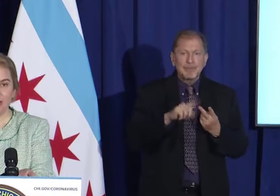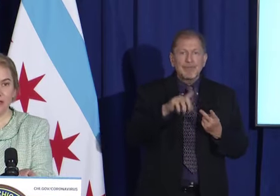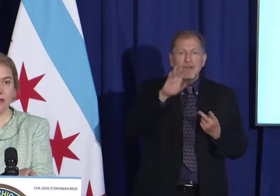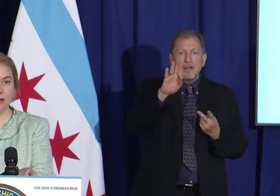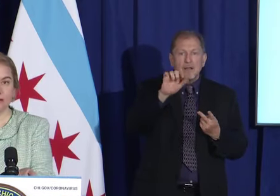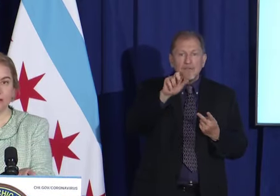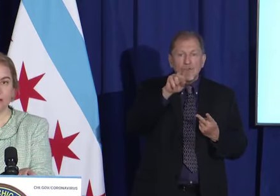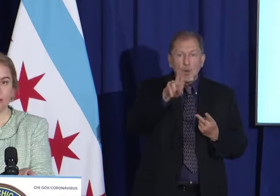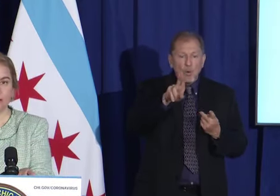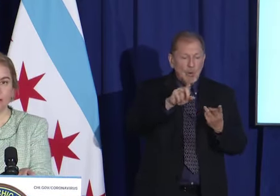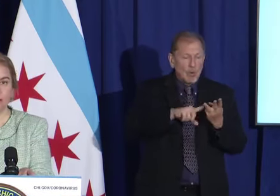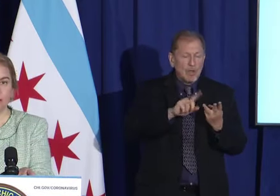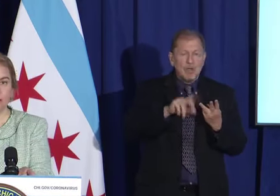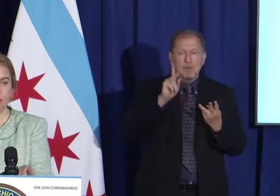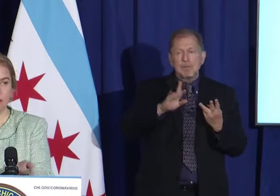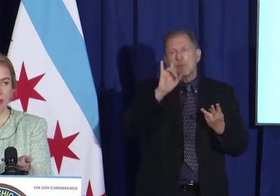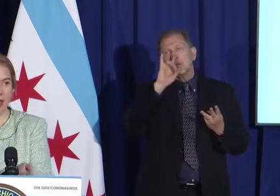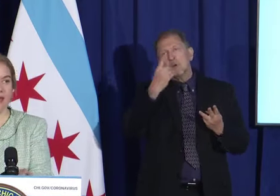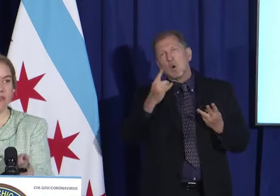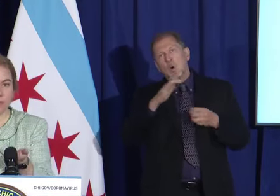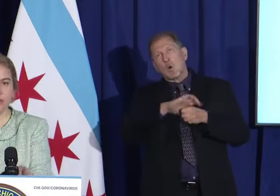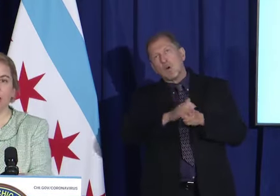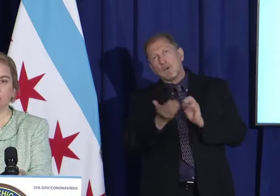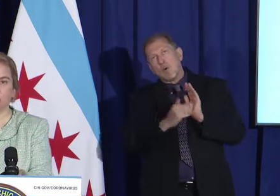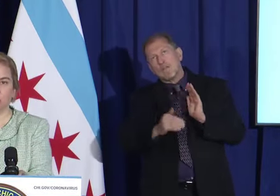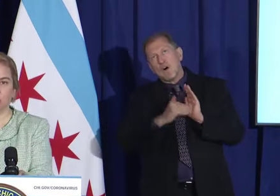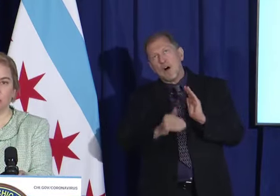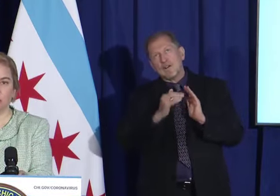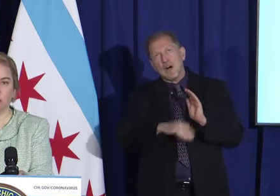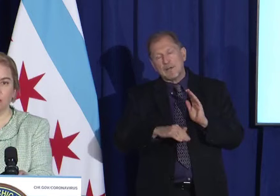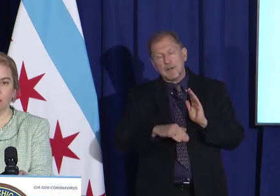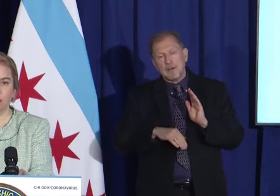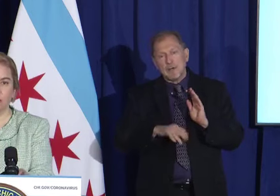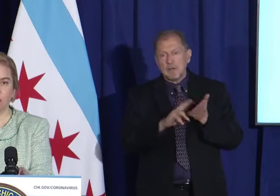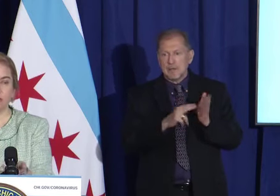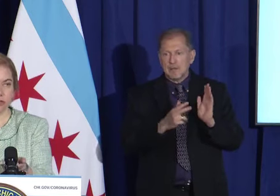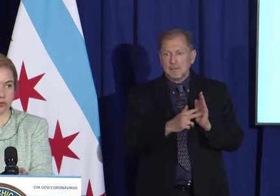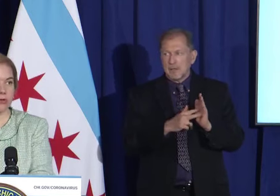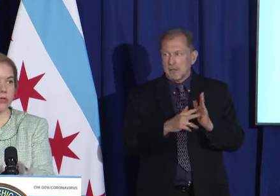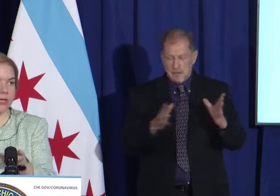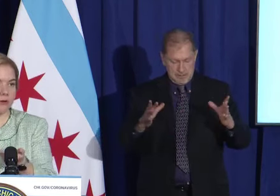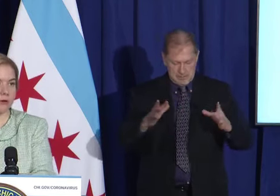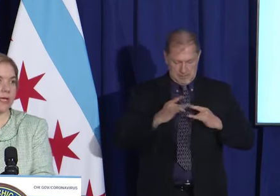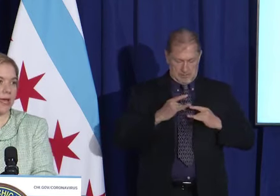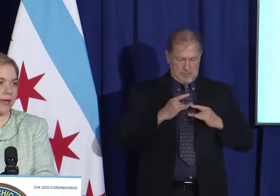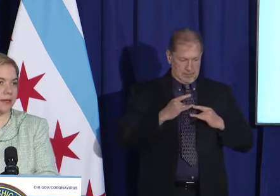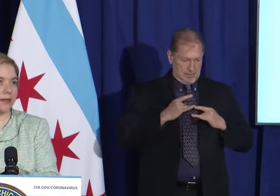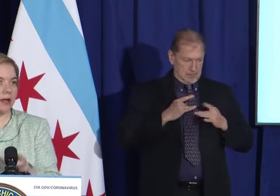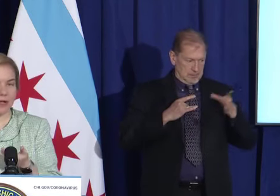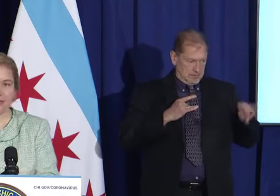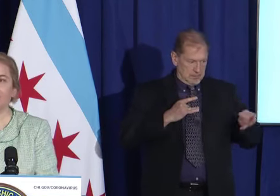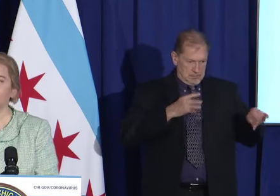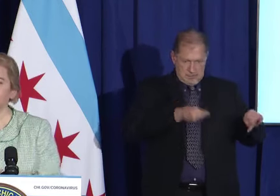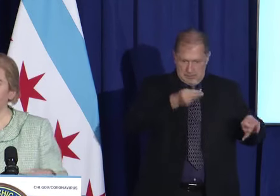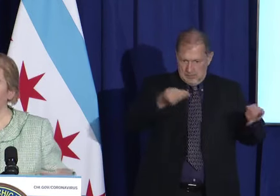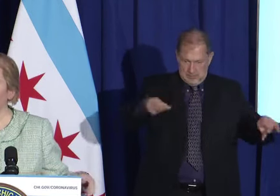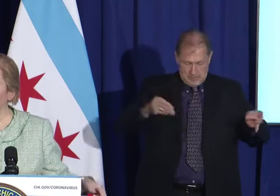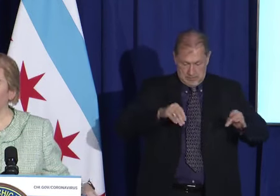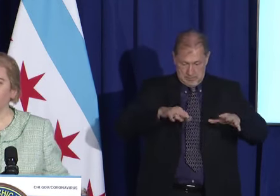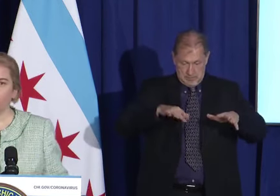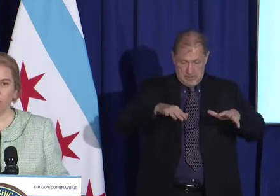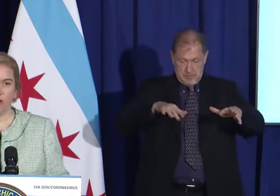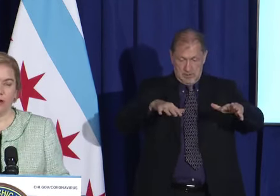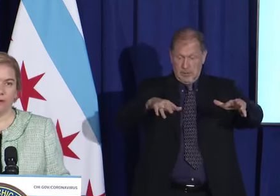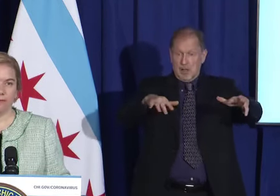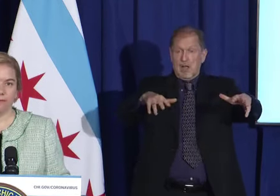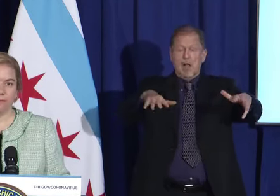fatigue have the potential to truly create a catastrophe that could